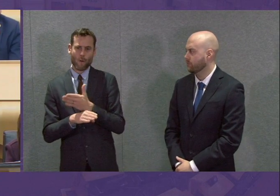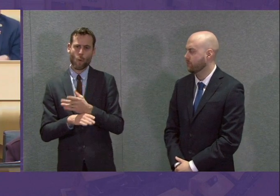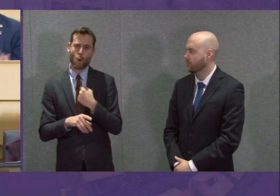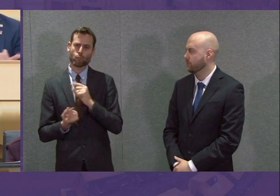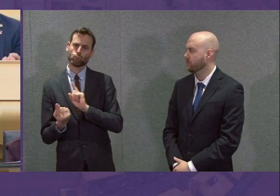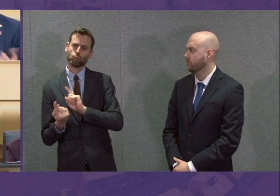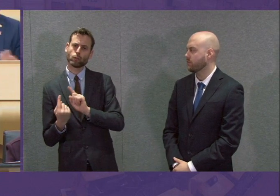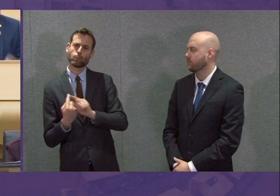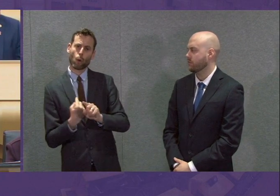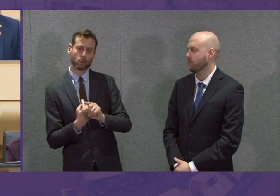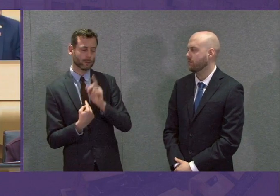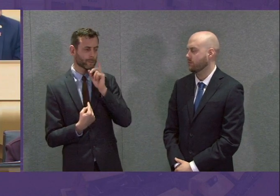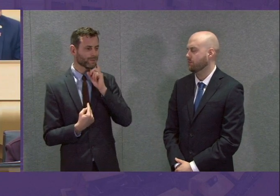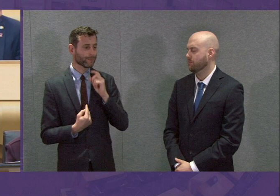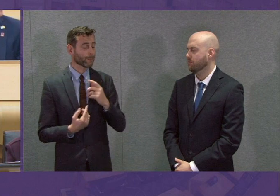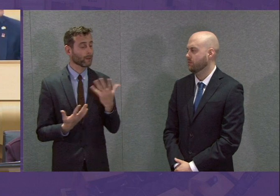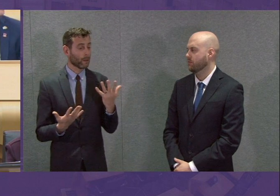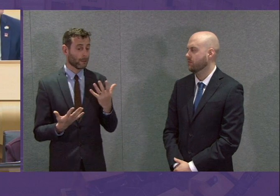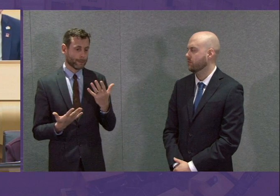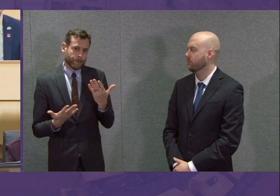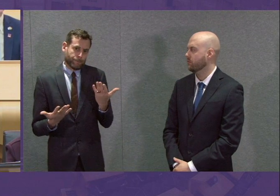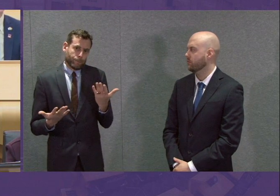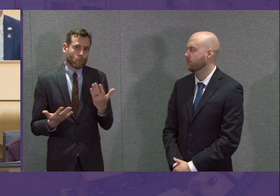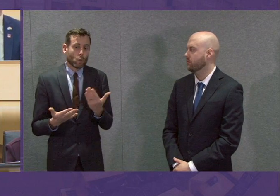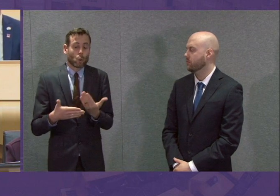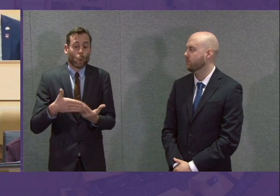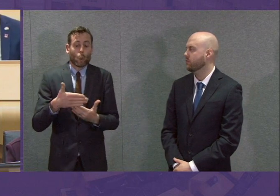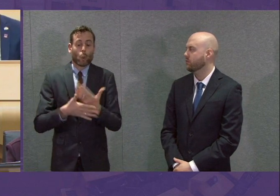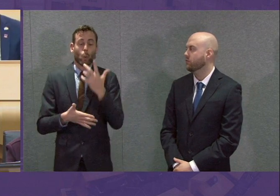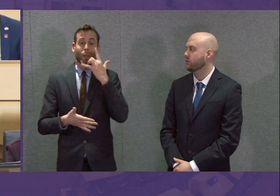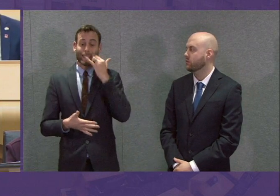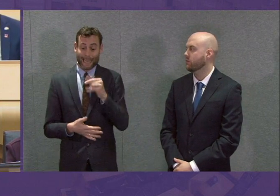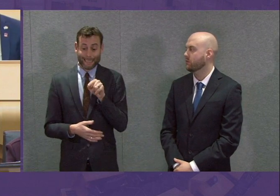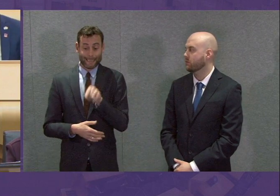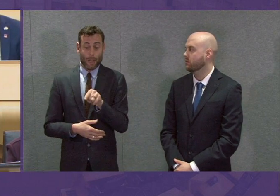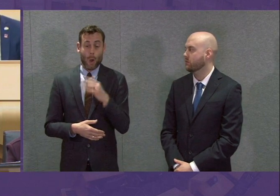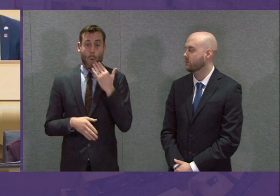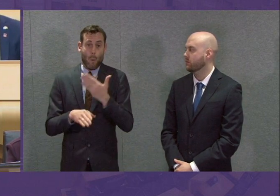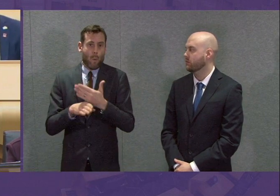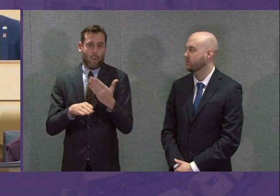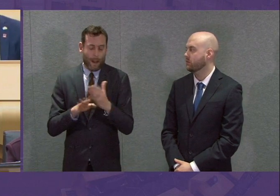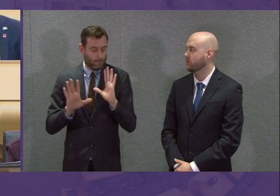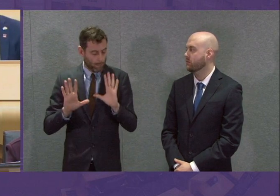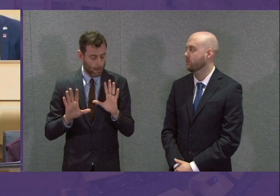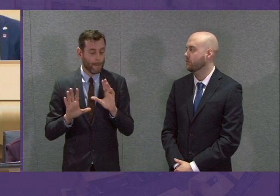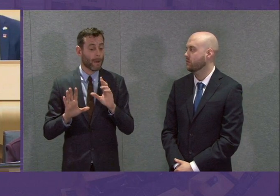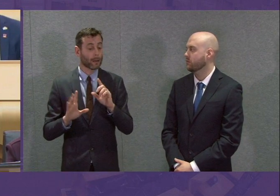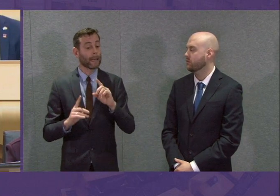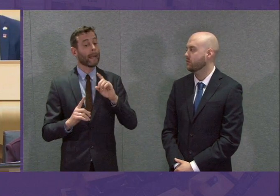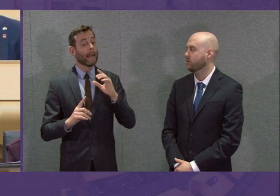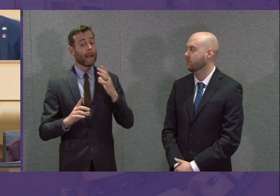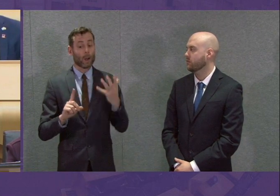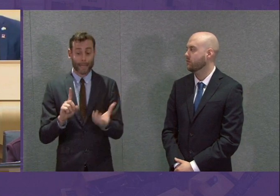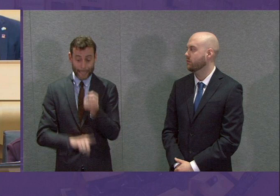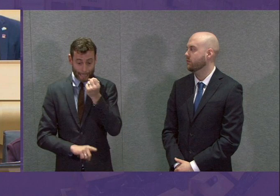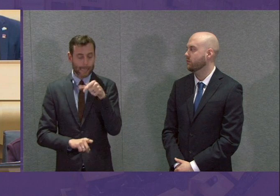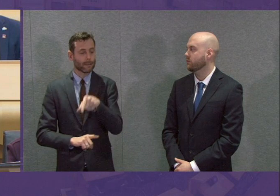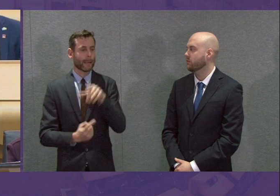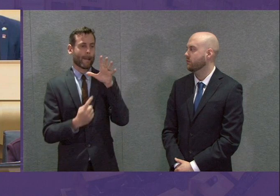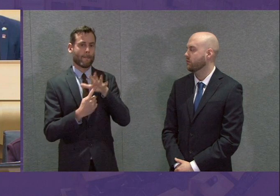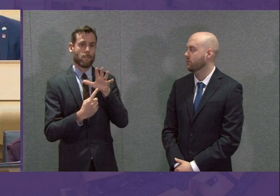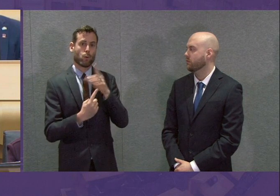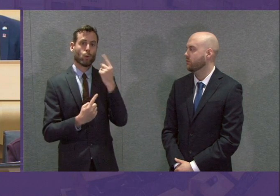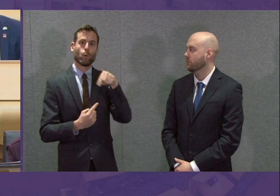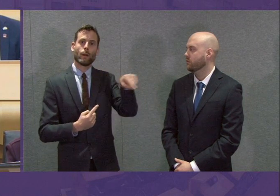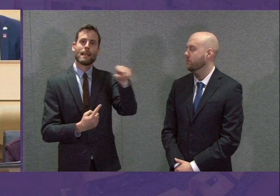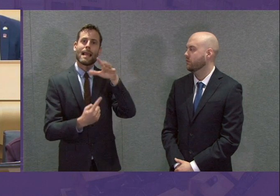Firstly, notwithstanding what might happen in terms of new tests being made available, I've made very clear that key workers will be getting tested to make sure that they're